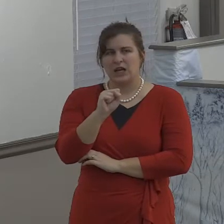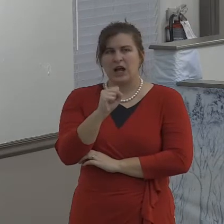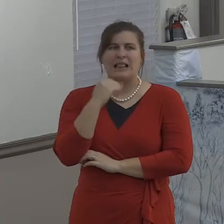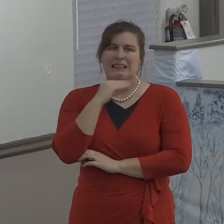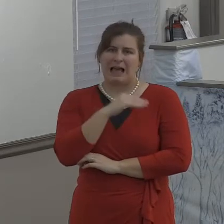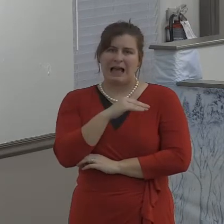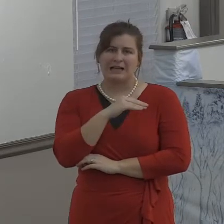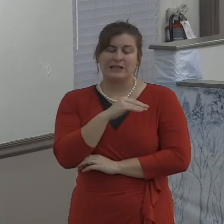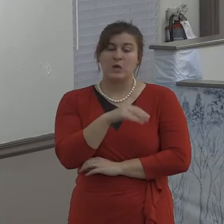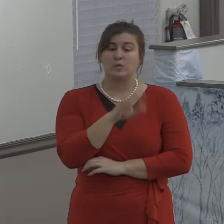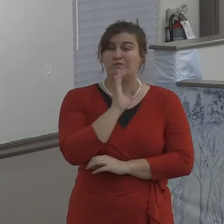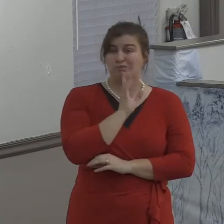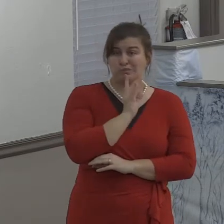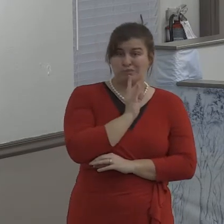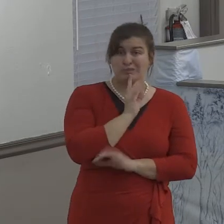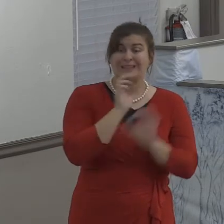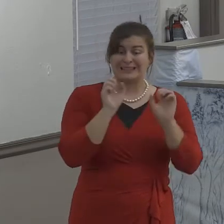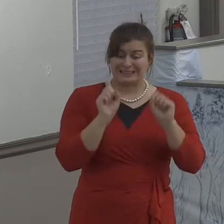one of another.